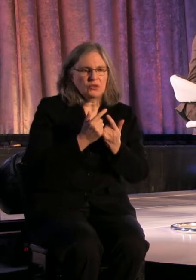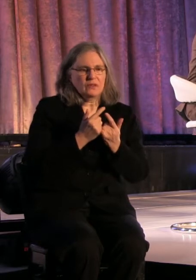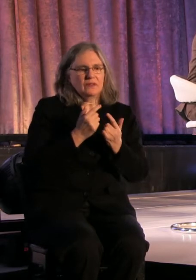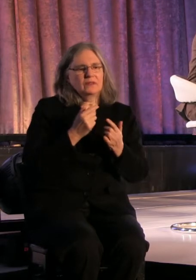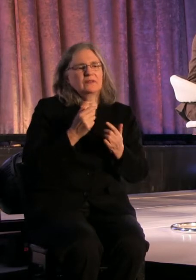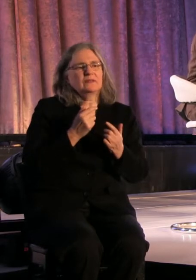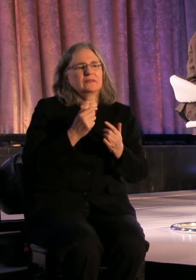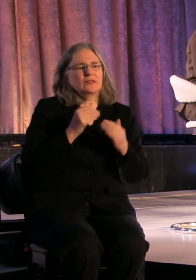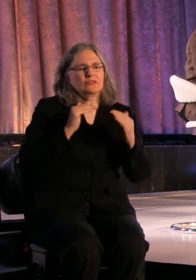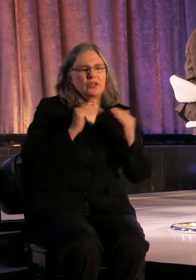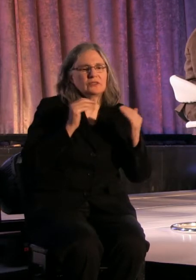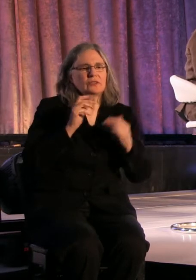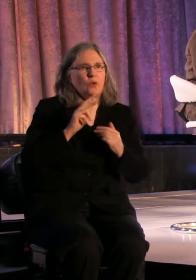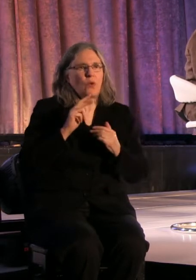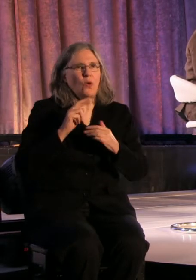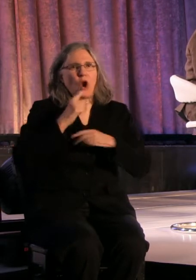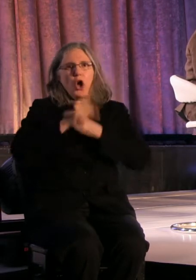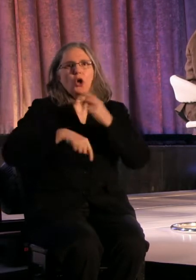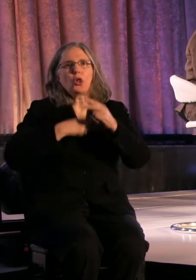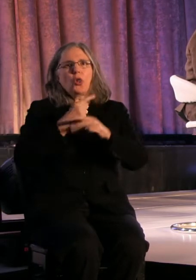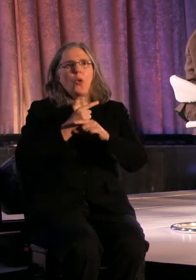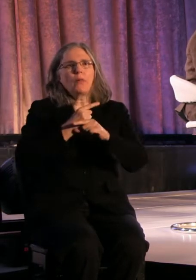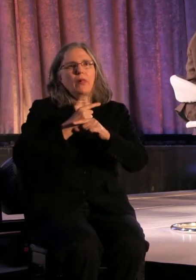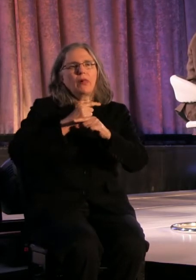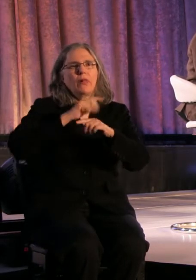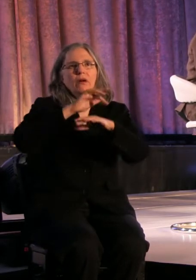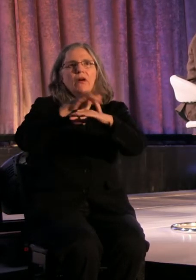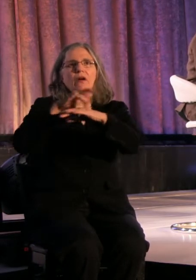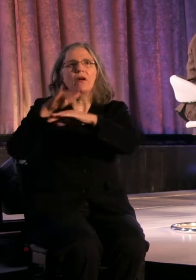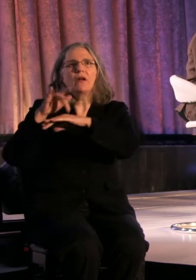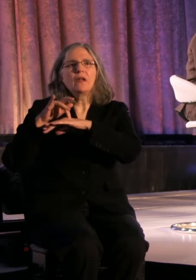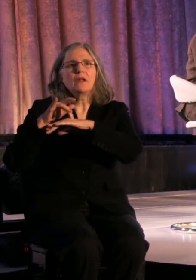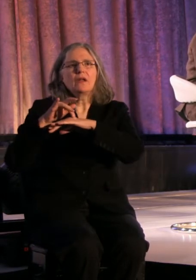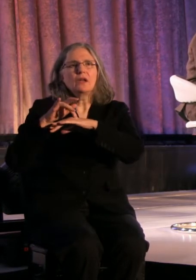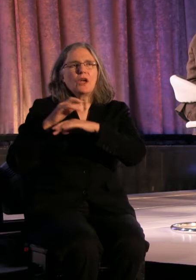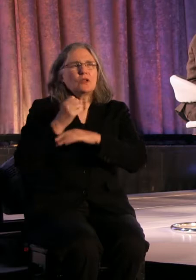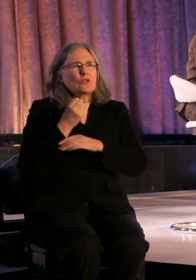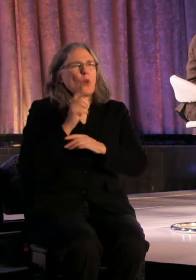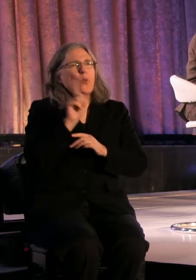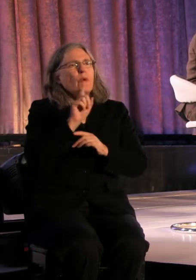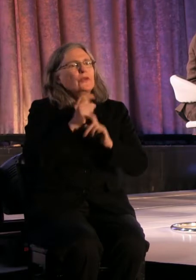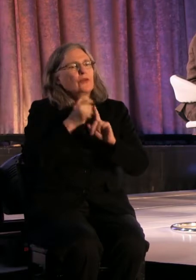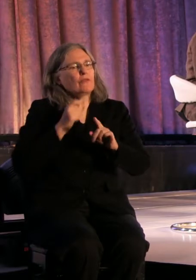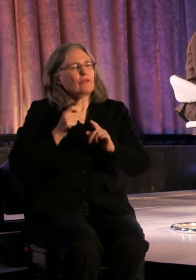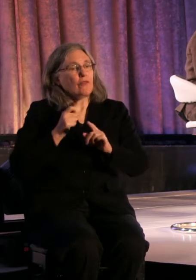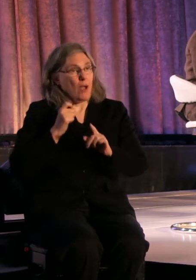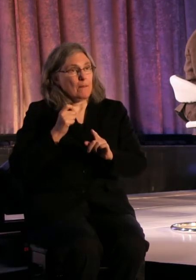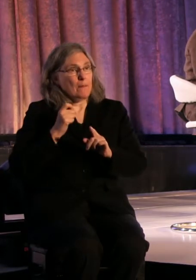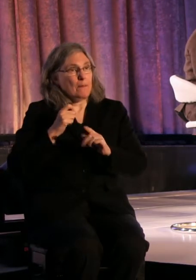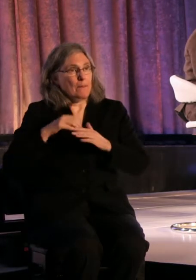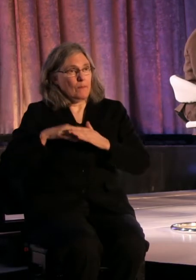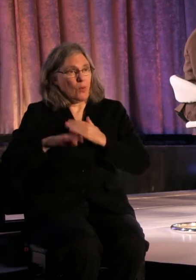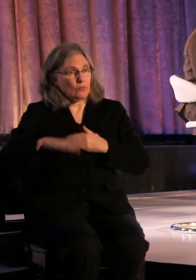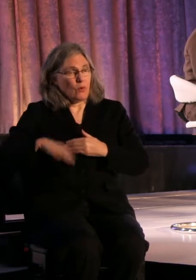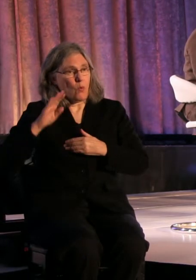global reaching. So how does where you're from impact what you're doing right now?